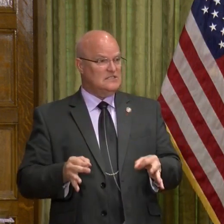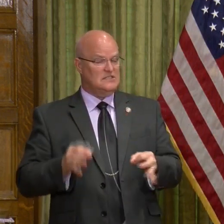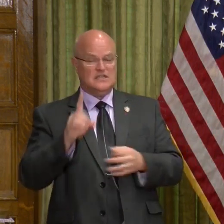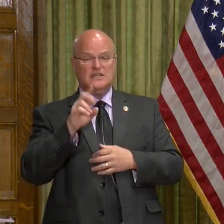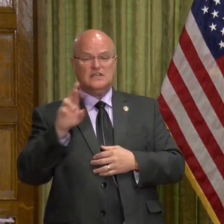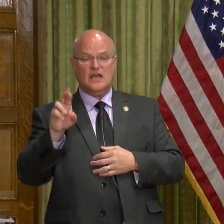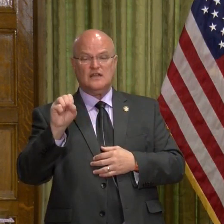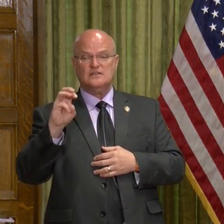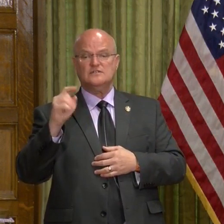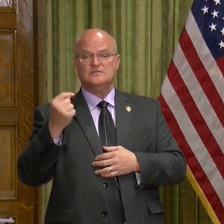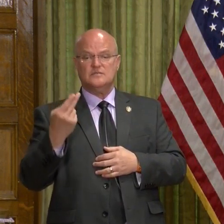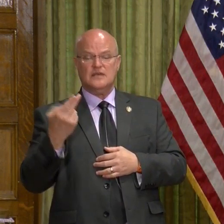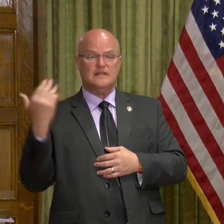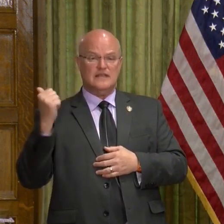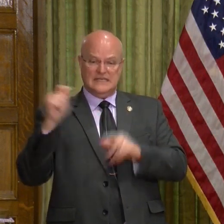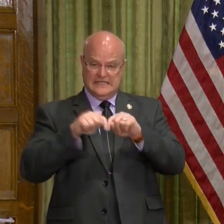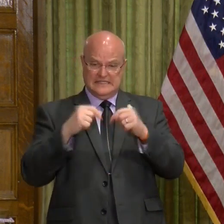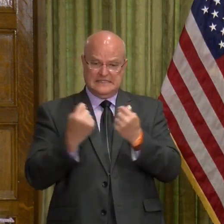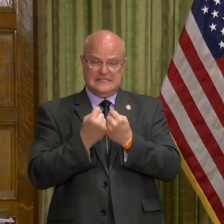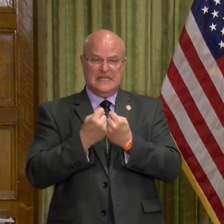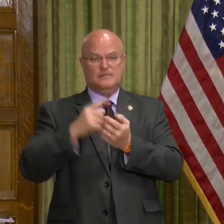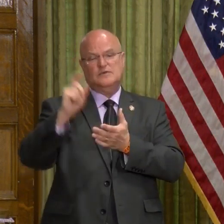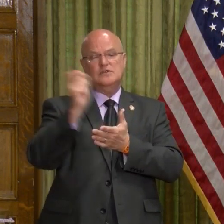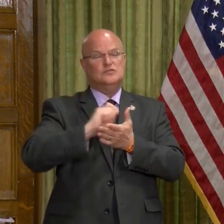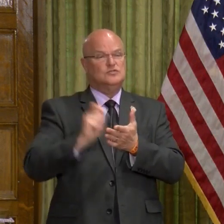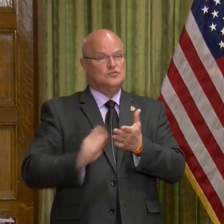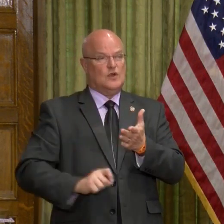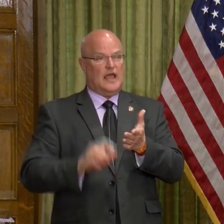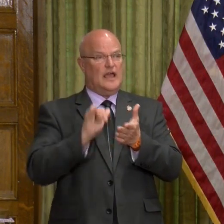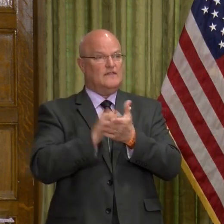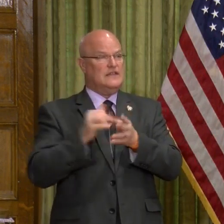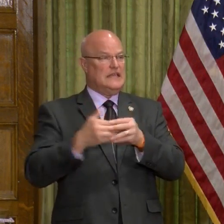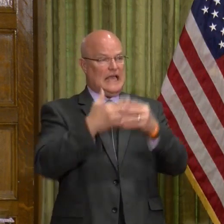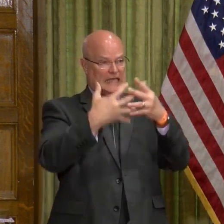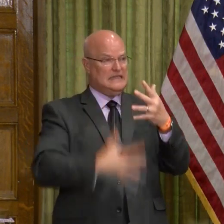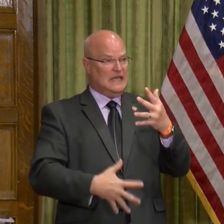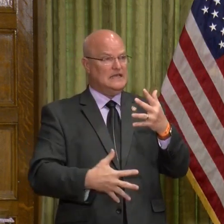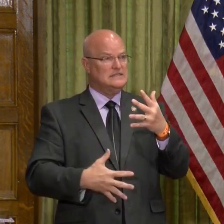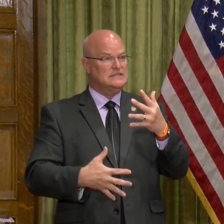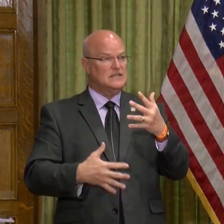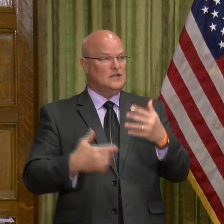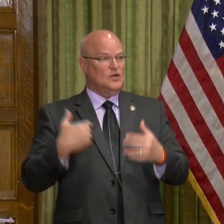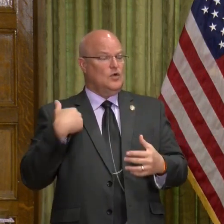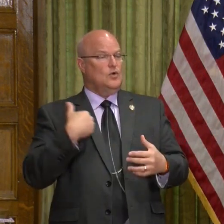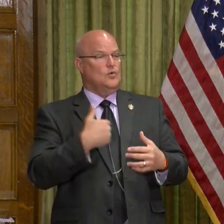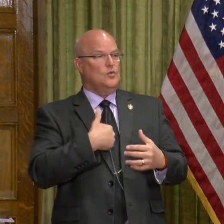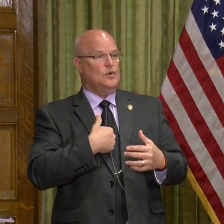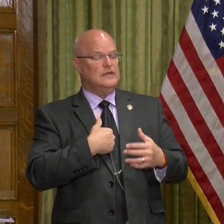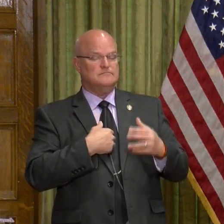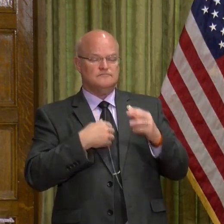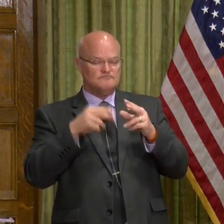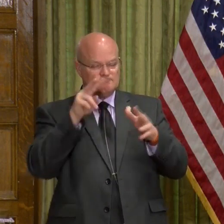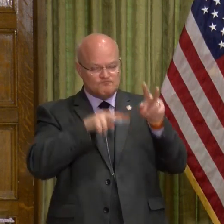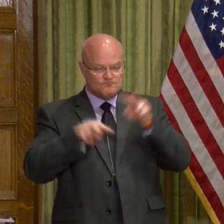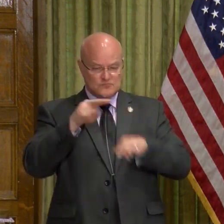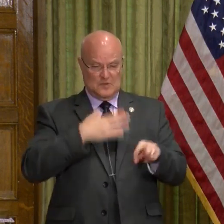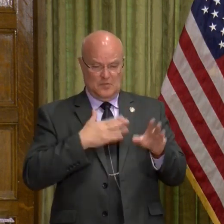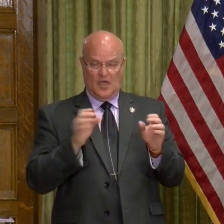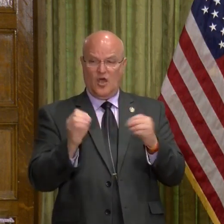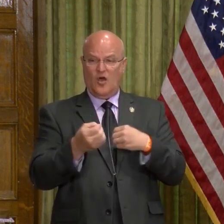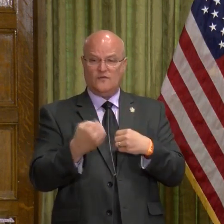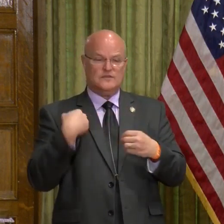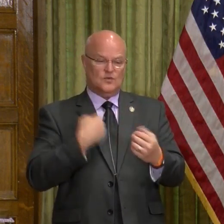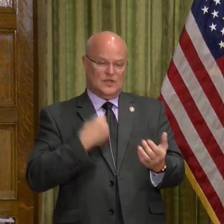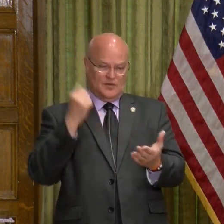Dr. Smith and his team drafts the guidelines. We go over them here in my office,